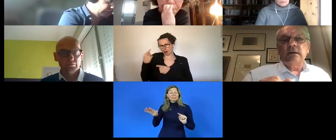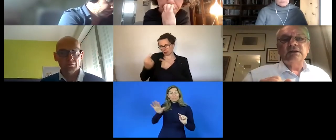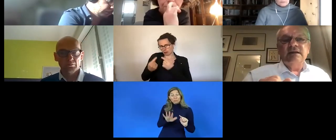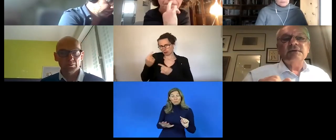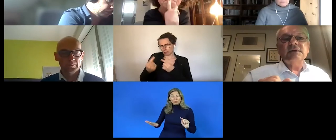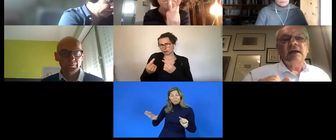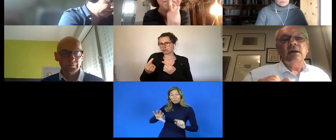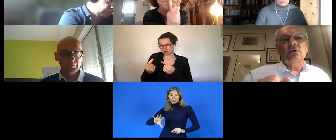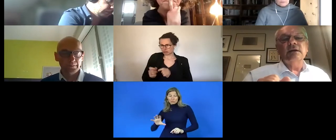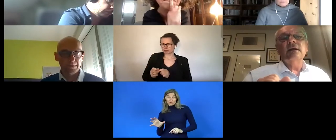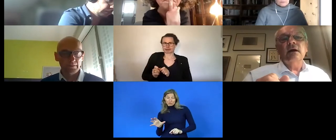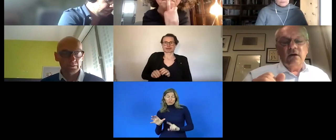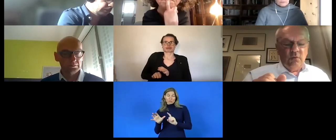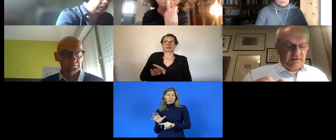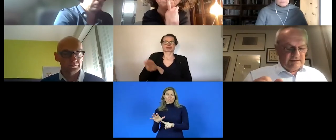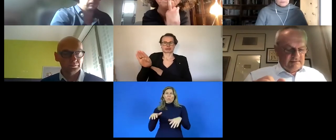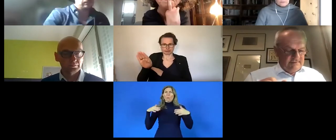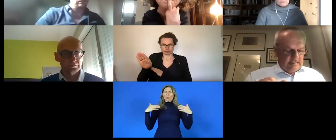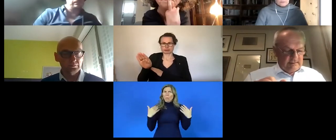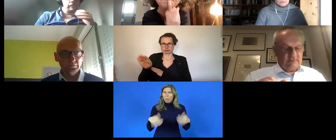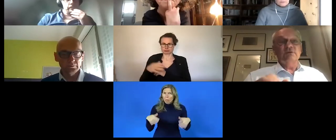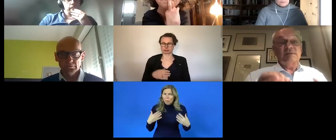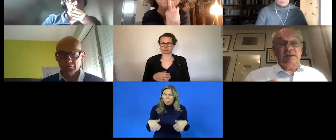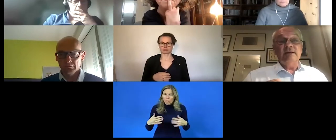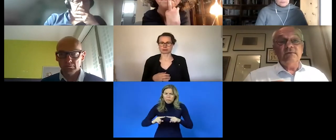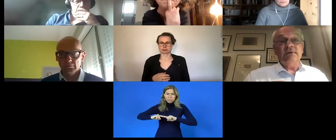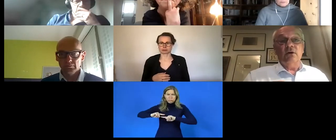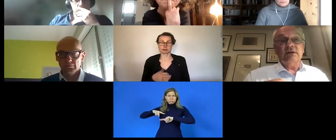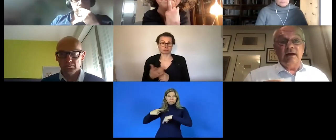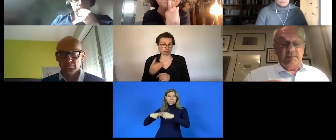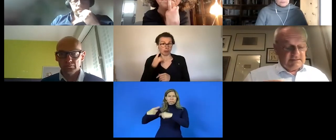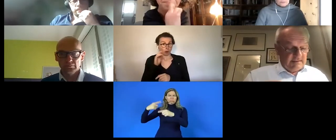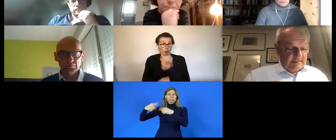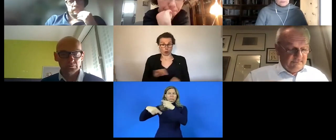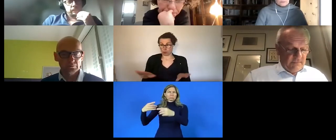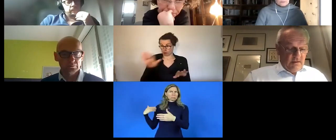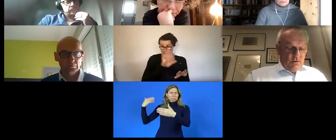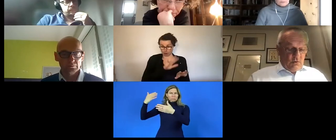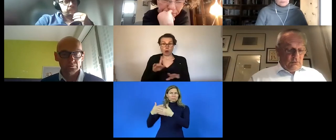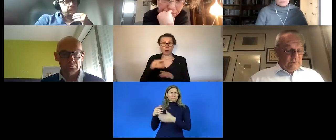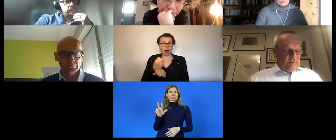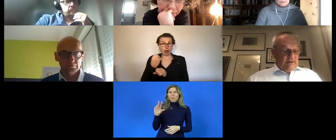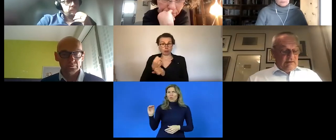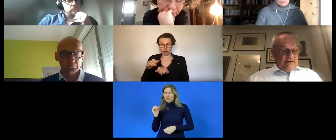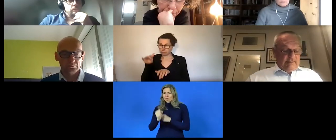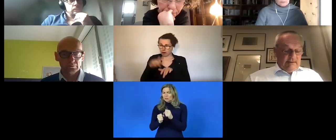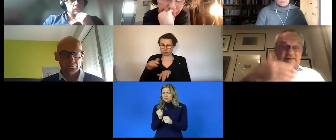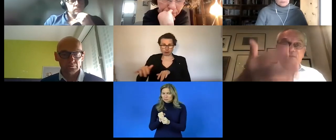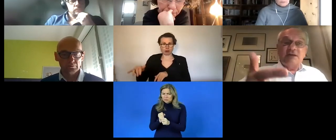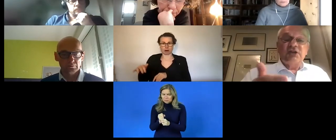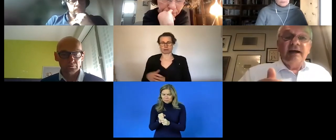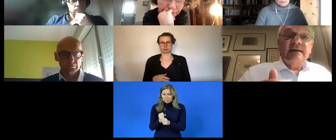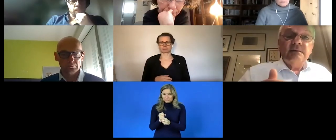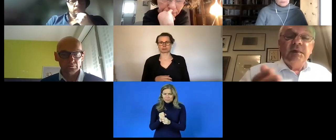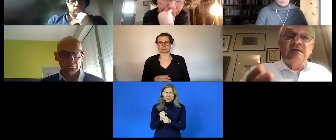tremendously developed over the past 30 years it's a very lively